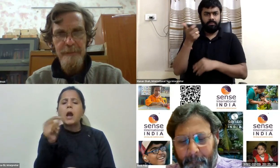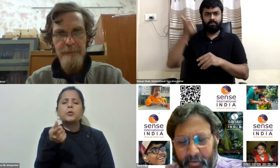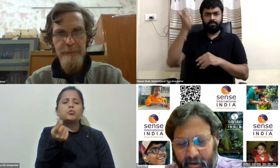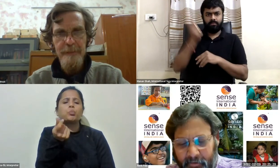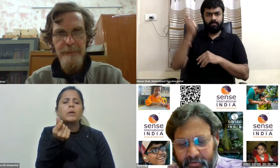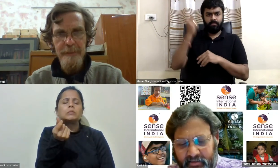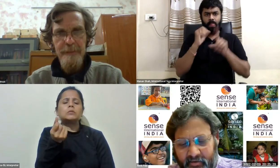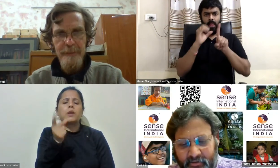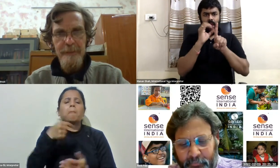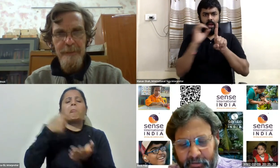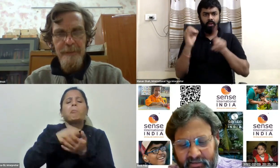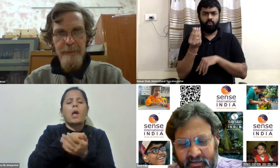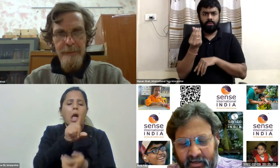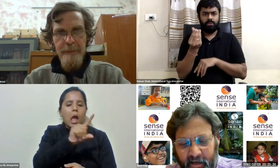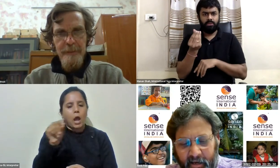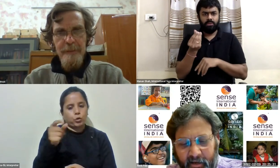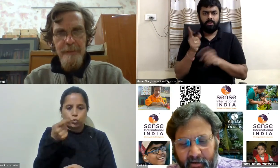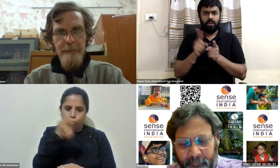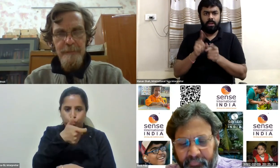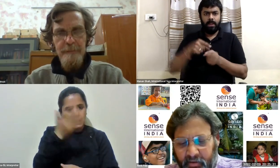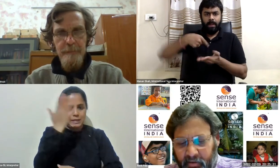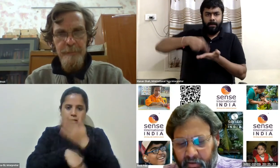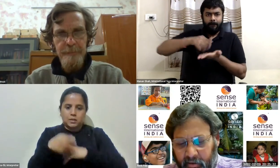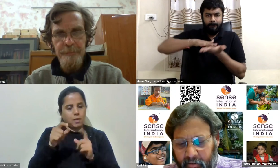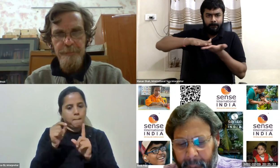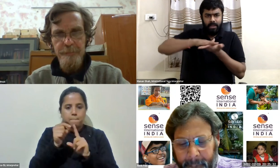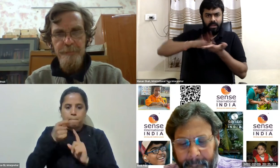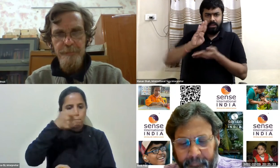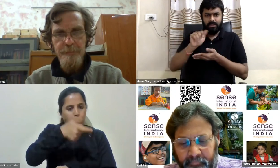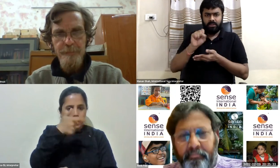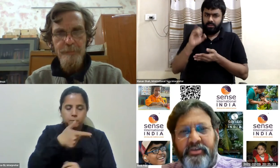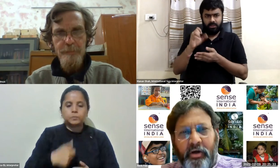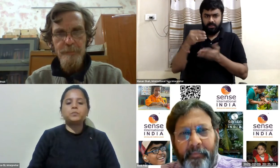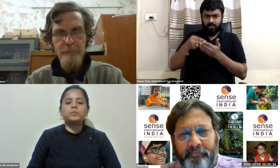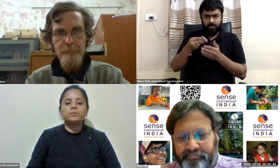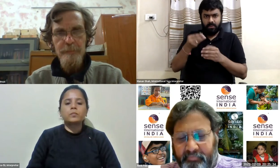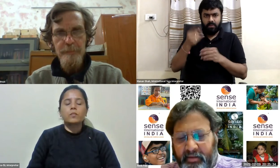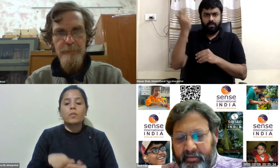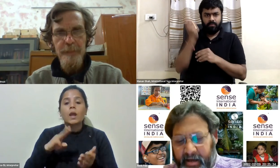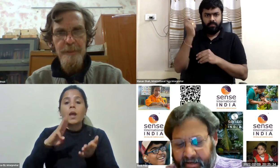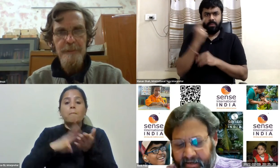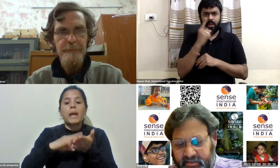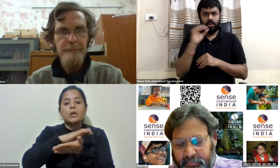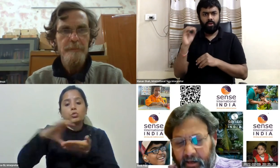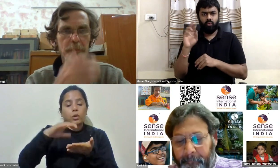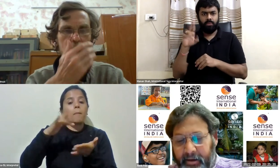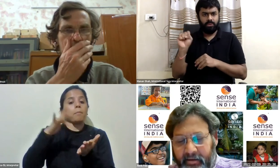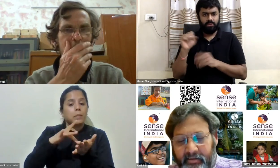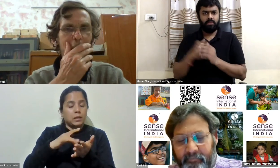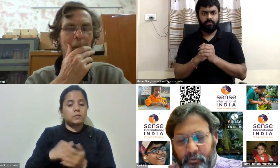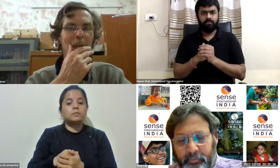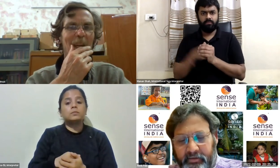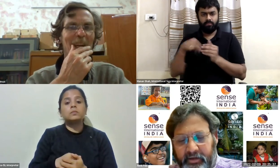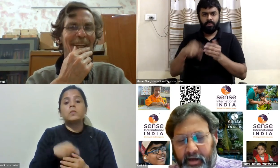minimum is 100 rupees in uh miserable the highest is being